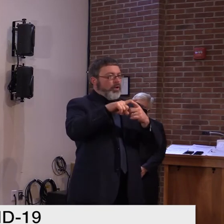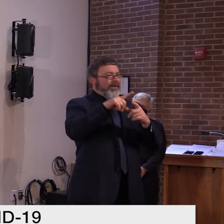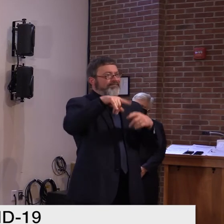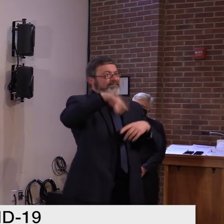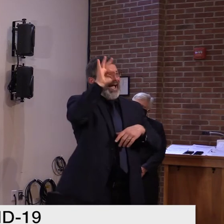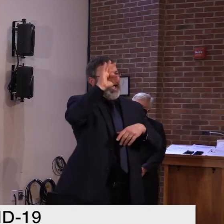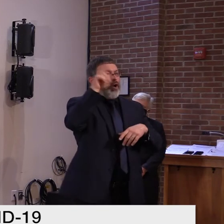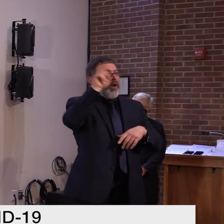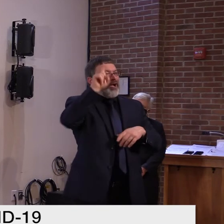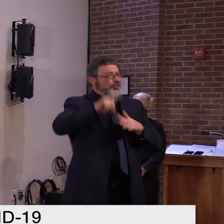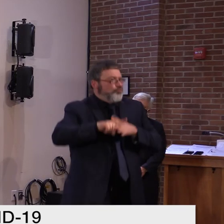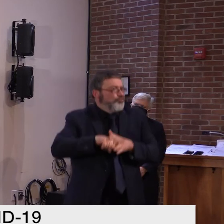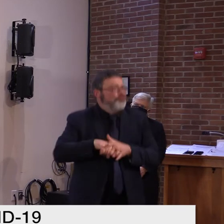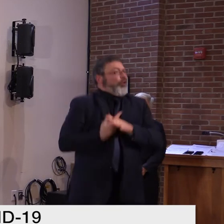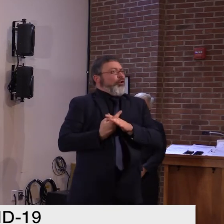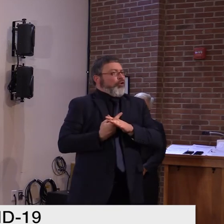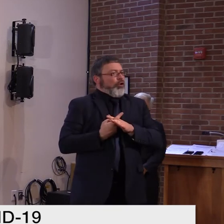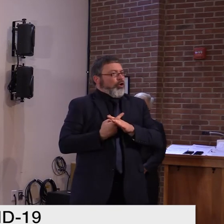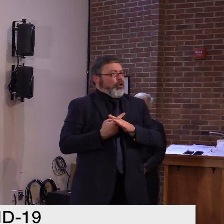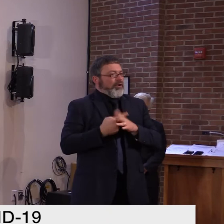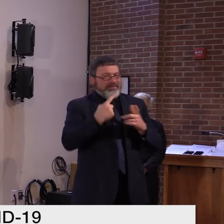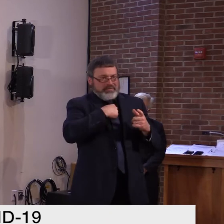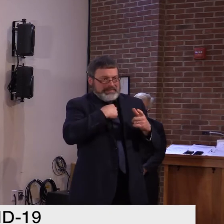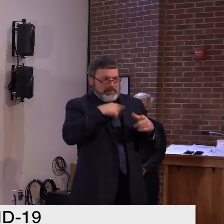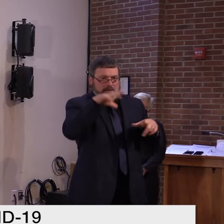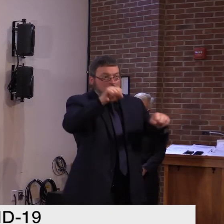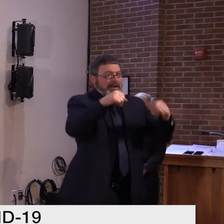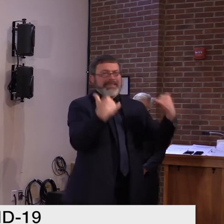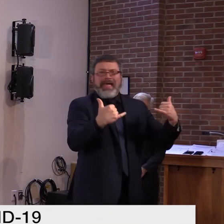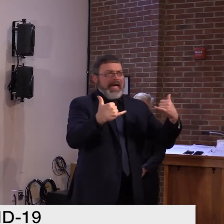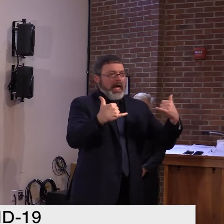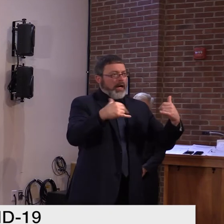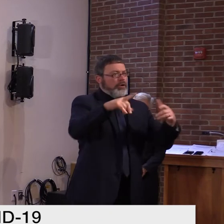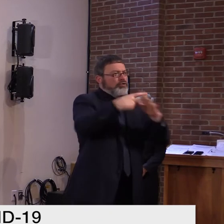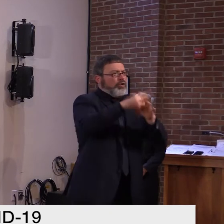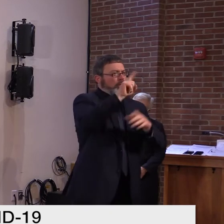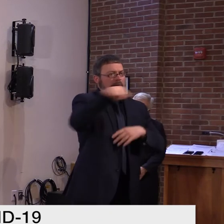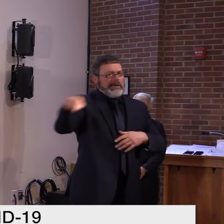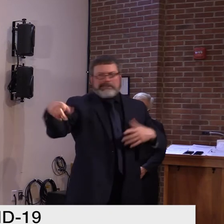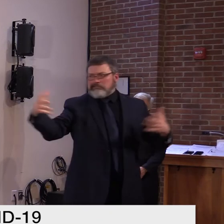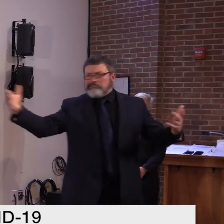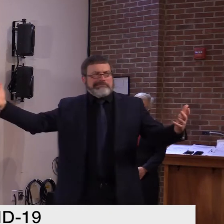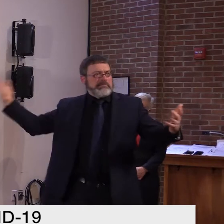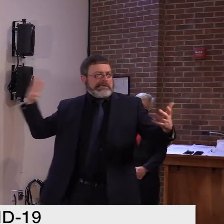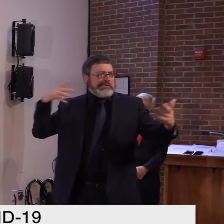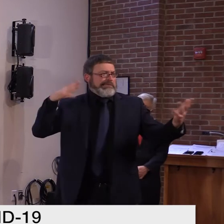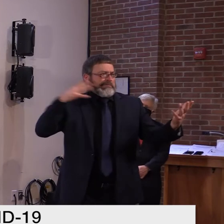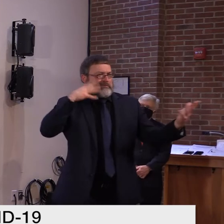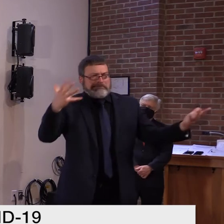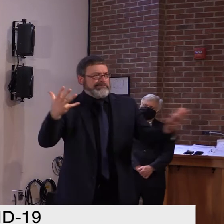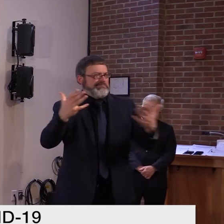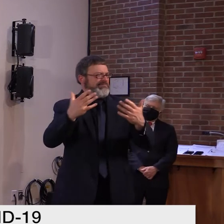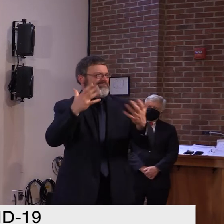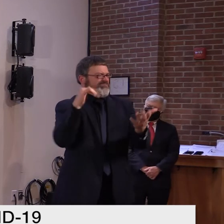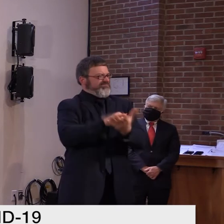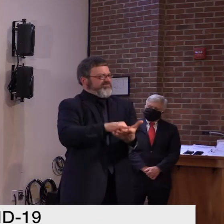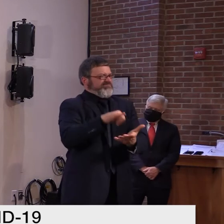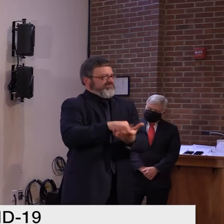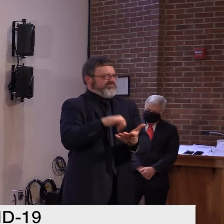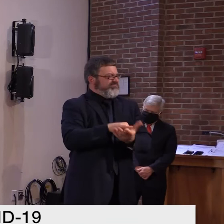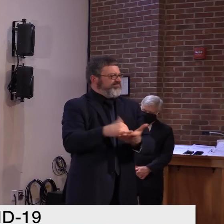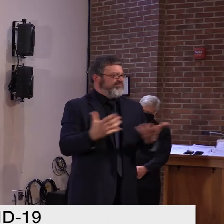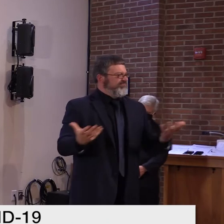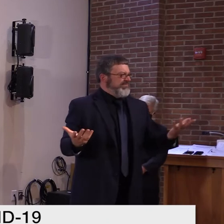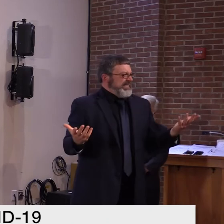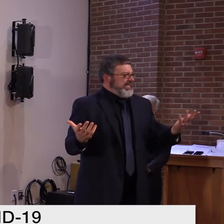and that's just the nature of this beast dealing with the, uh, SARS-CoV-2 virus is when it's in a